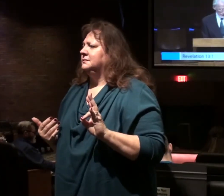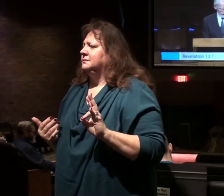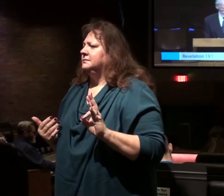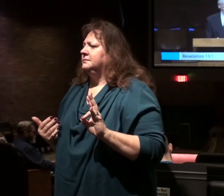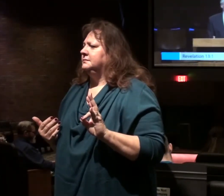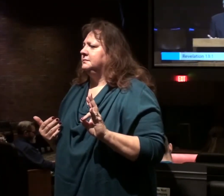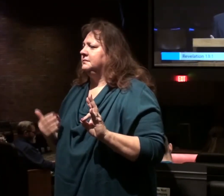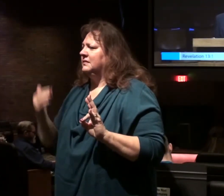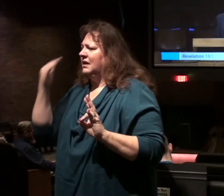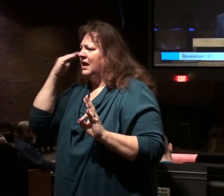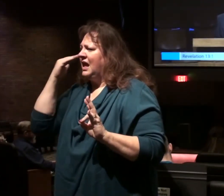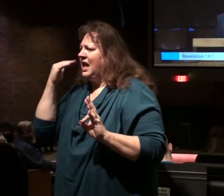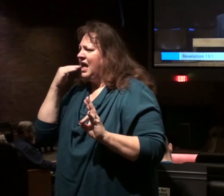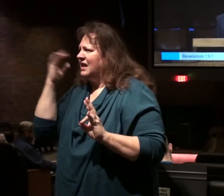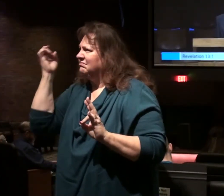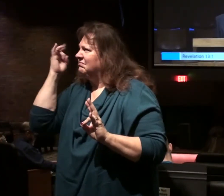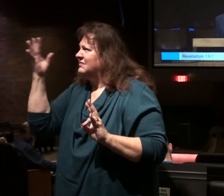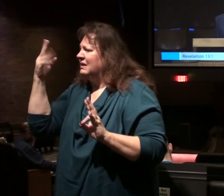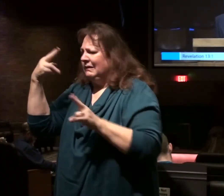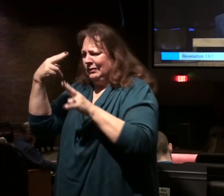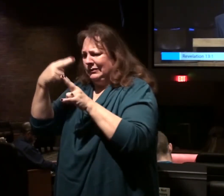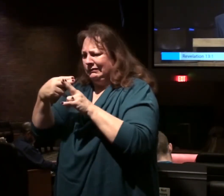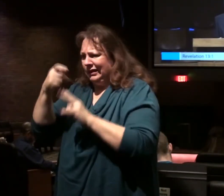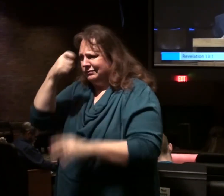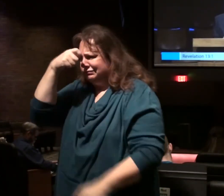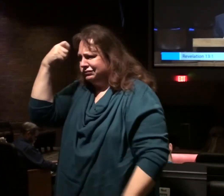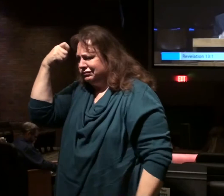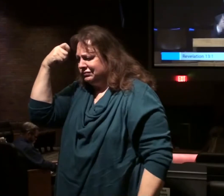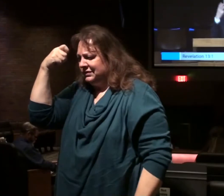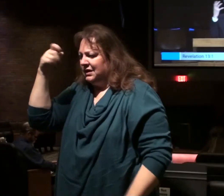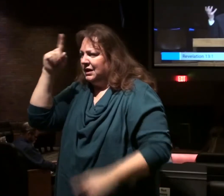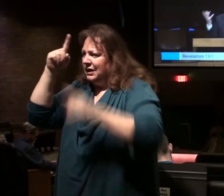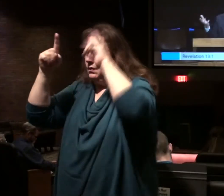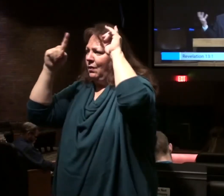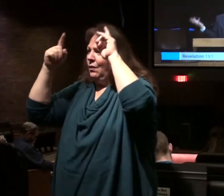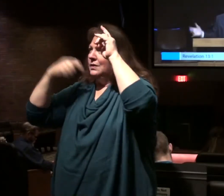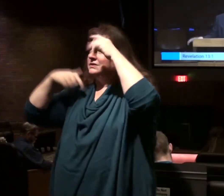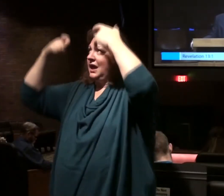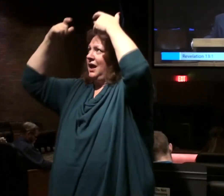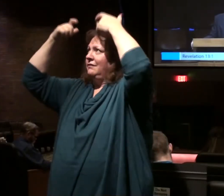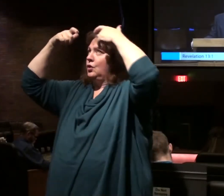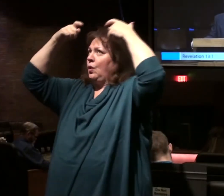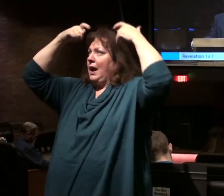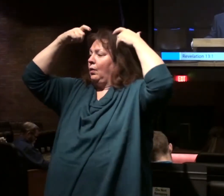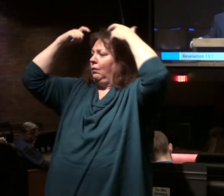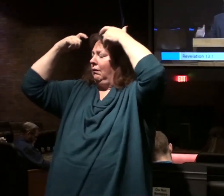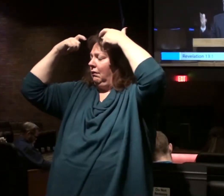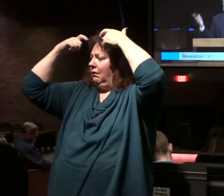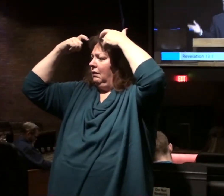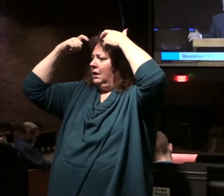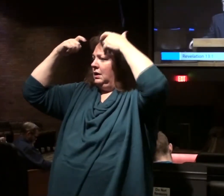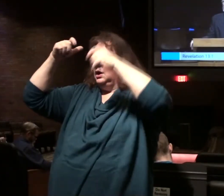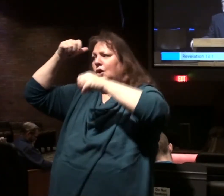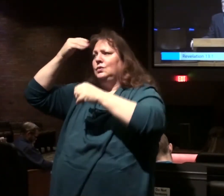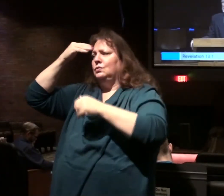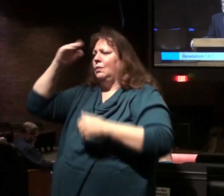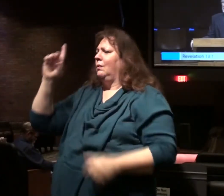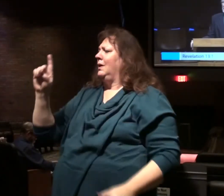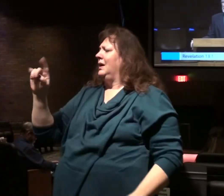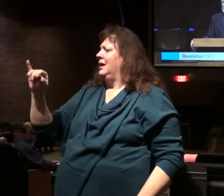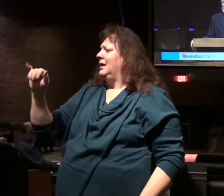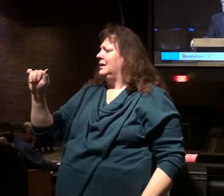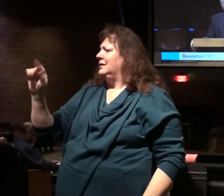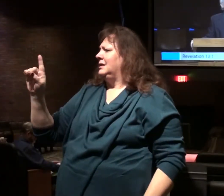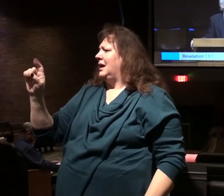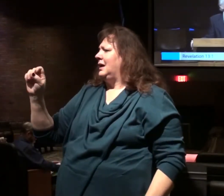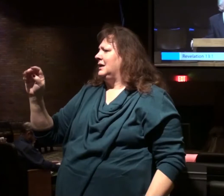and the heads have blasphemous names. The horns have crowns, diadems. You're familiar here. In